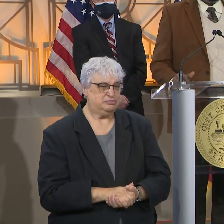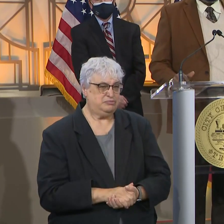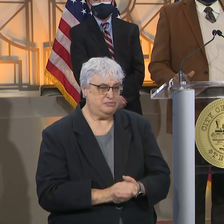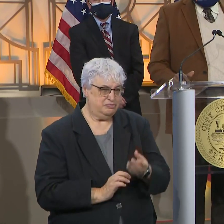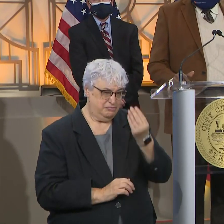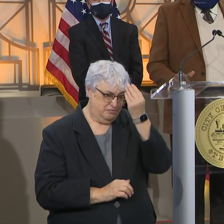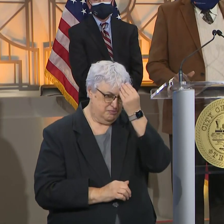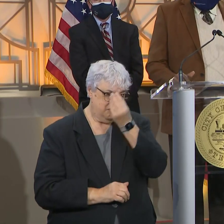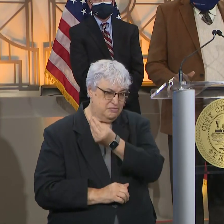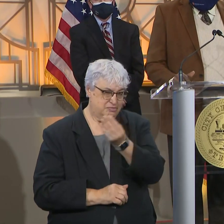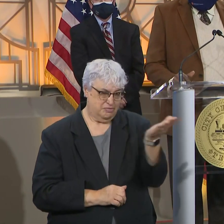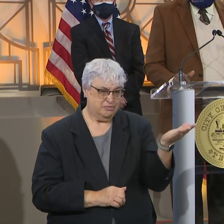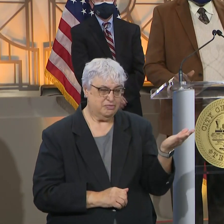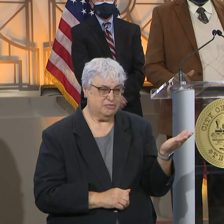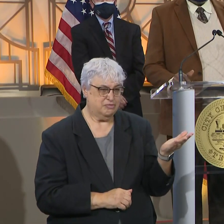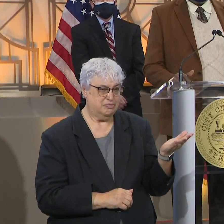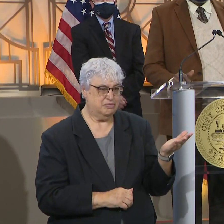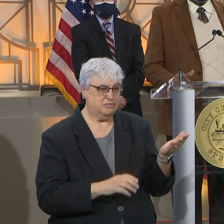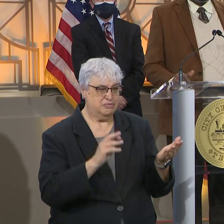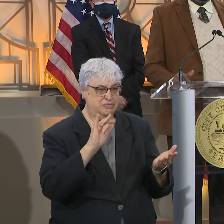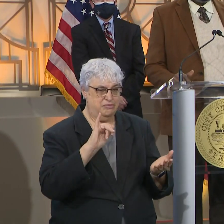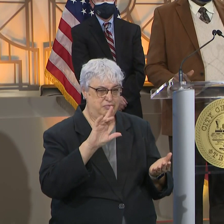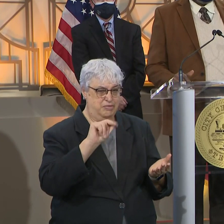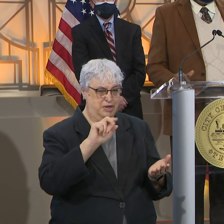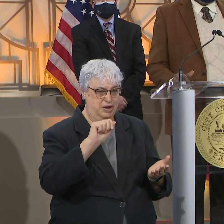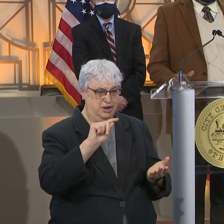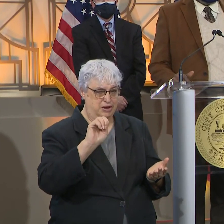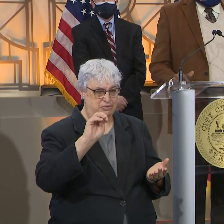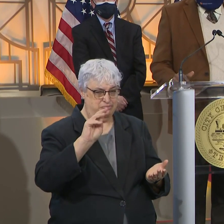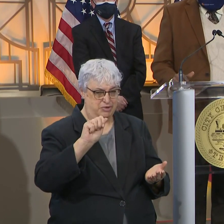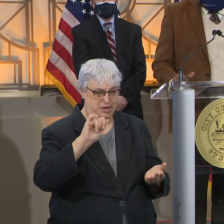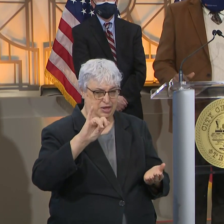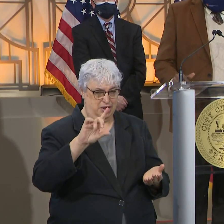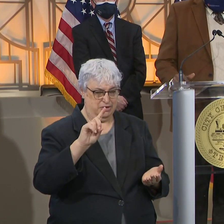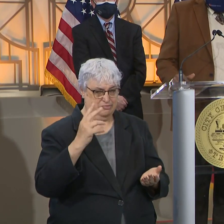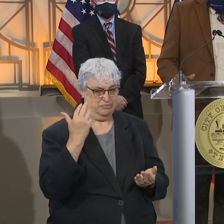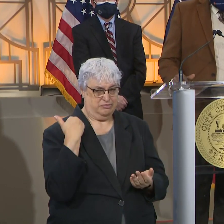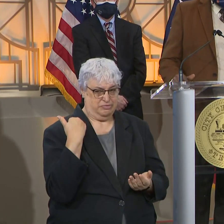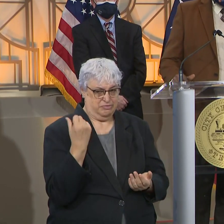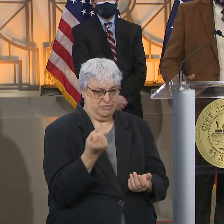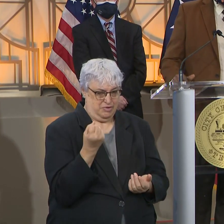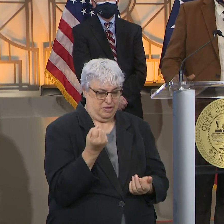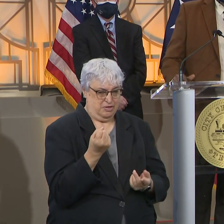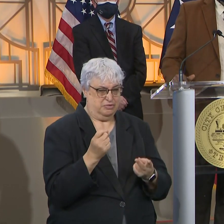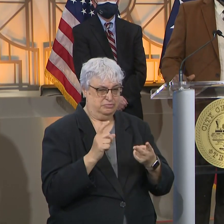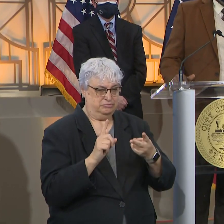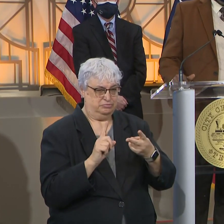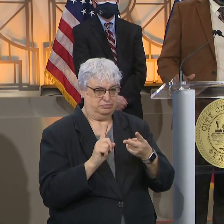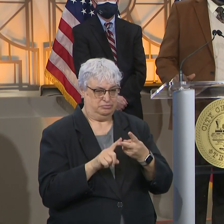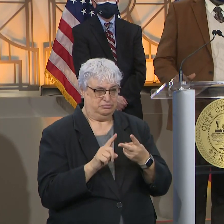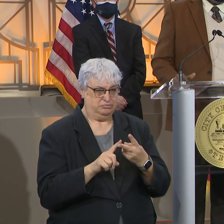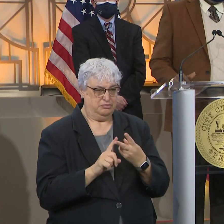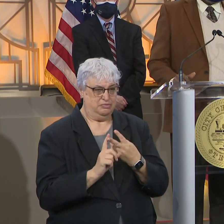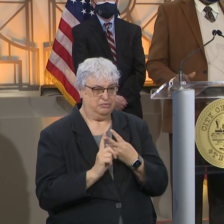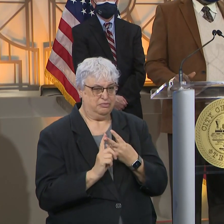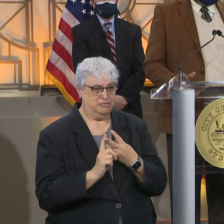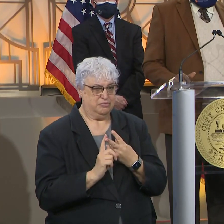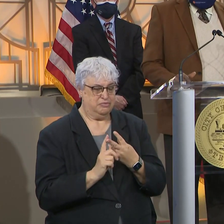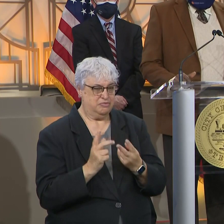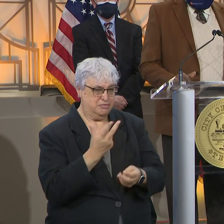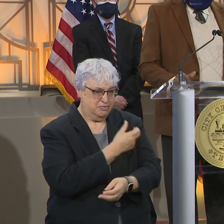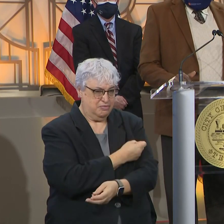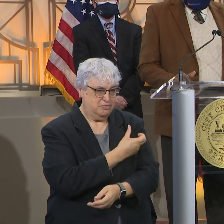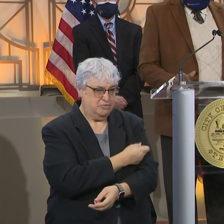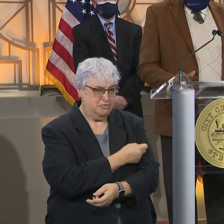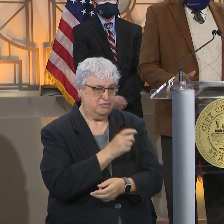everybody know that in addition to the Minute Maid locations that we had this weekend, we've also been administering